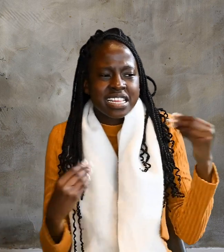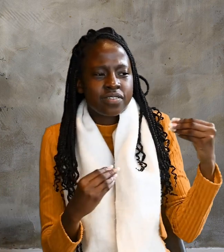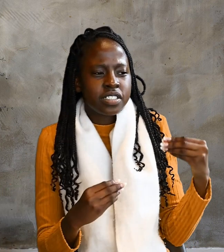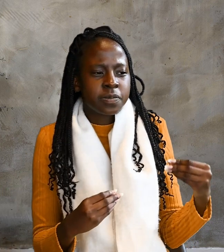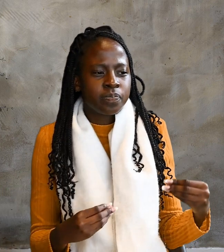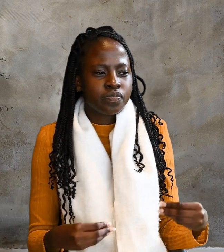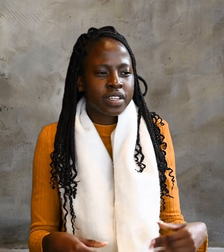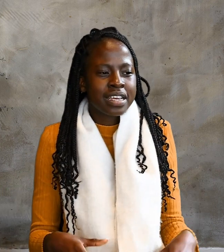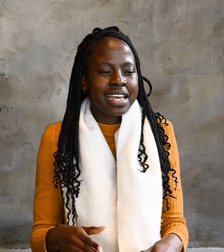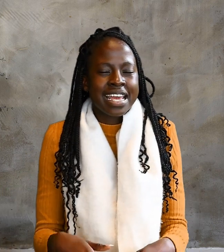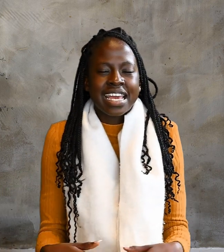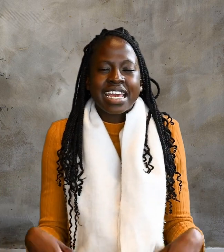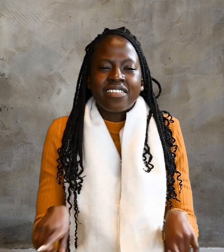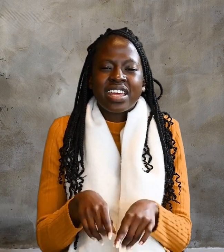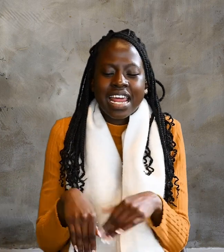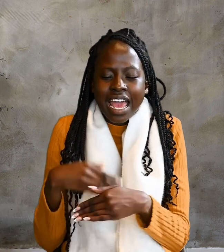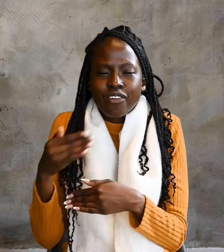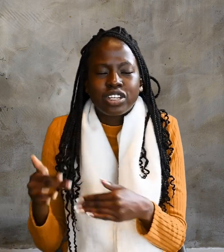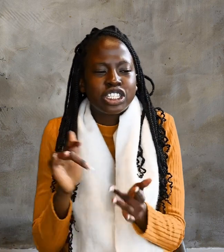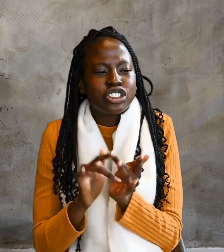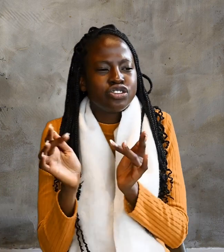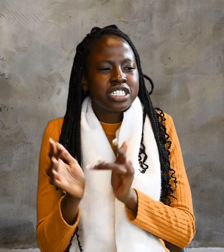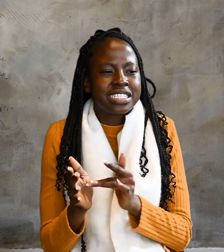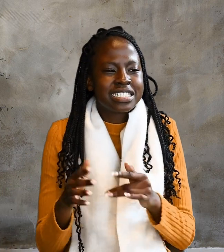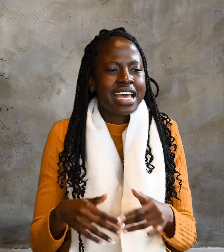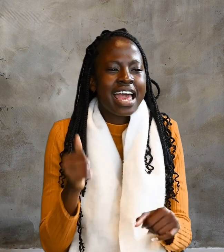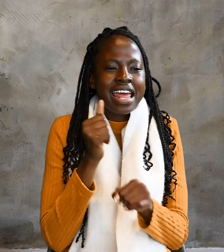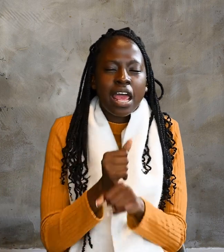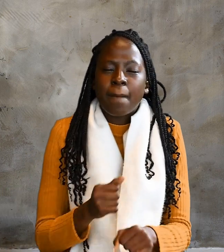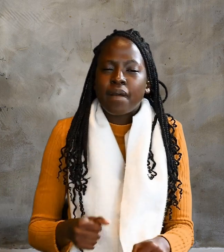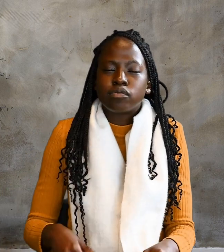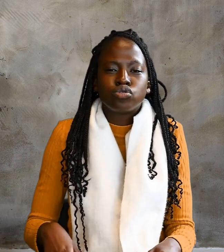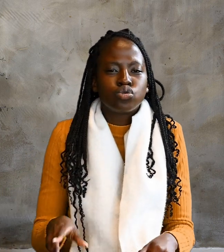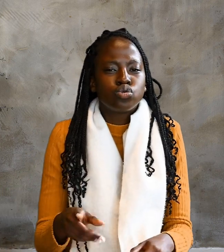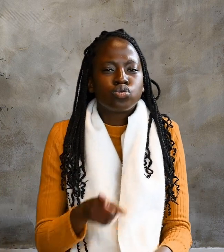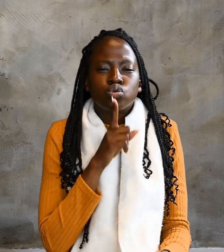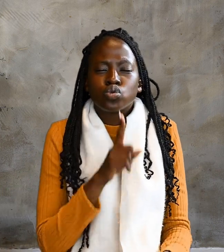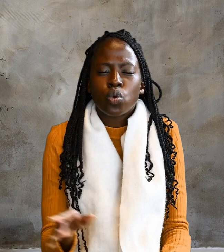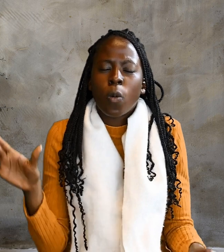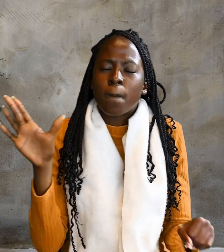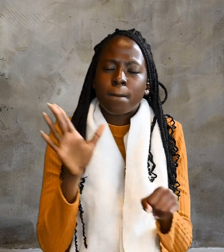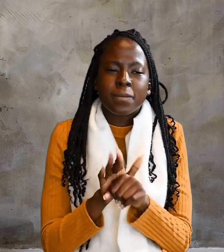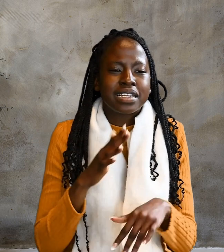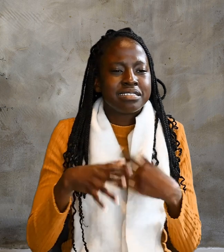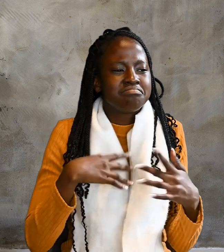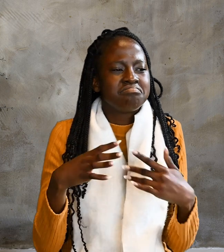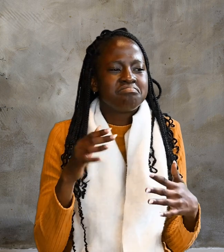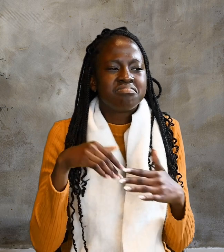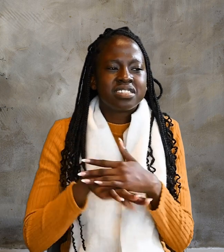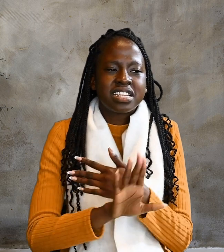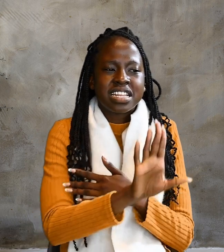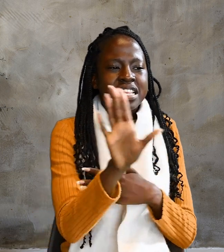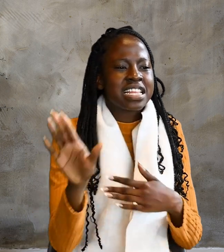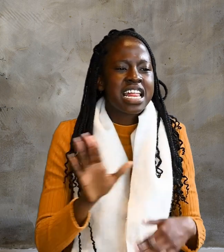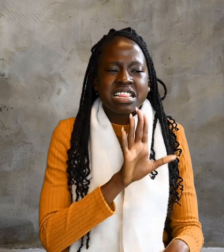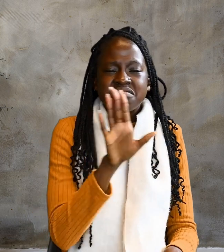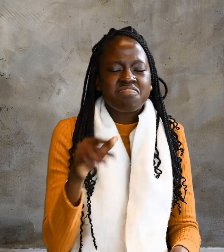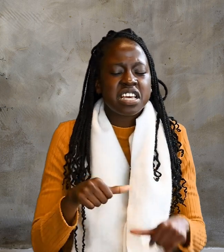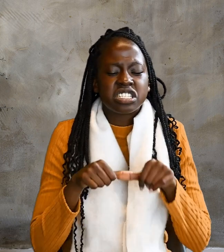Even after Jesus had performed so many signs in their presence, they still would not believe in him.